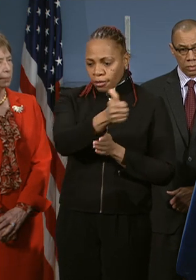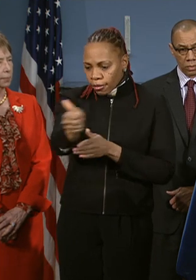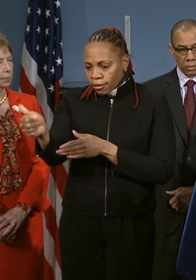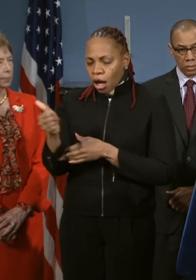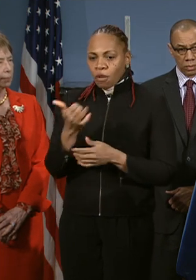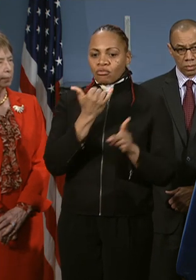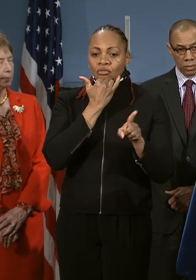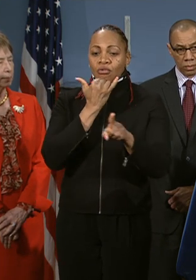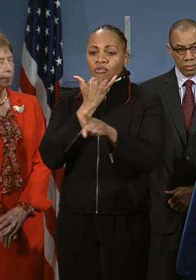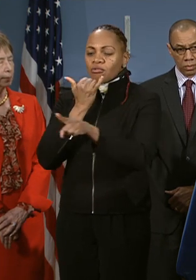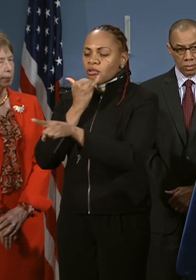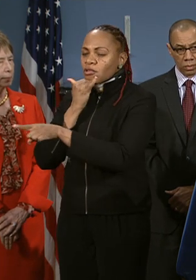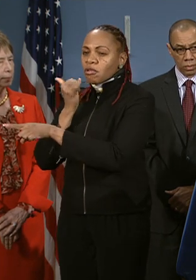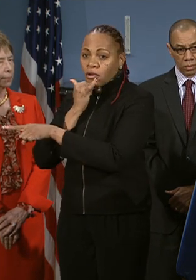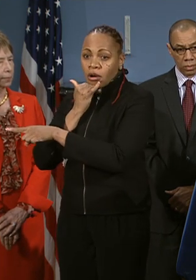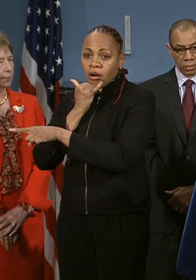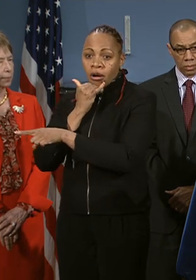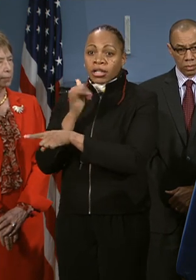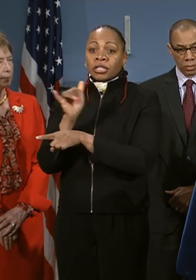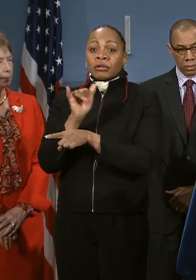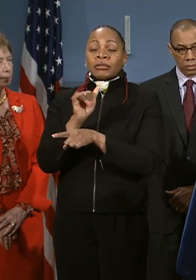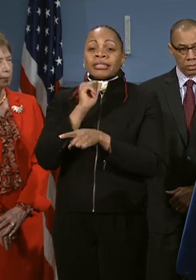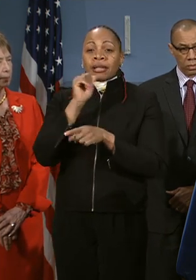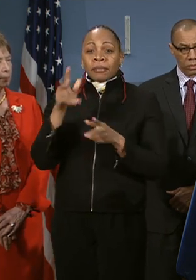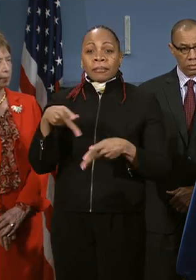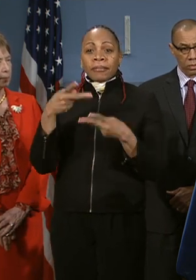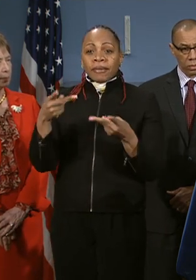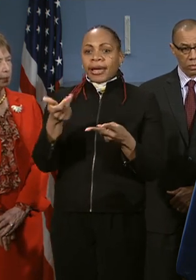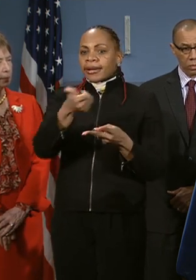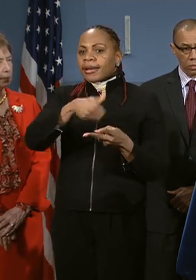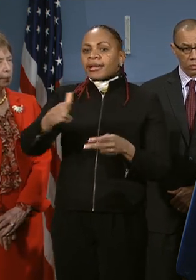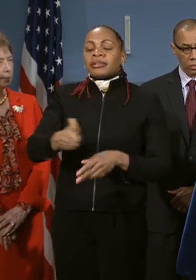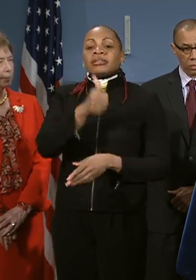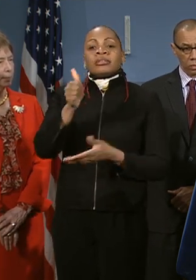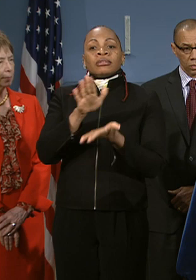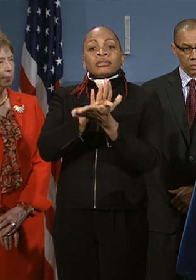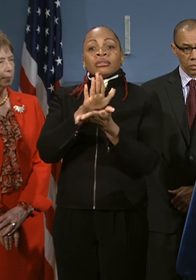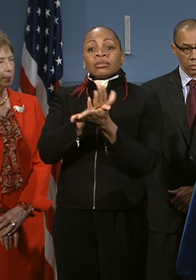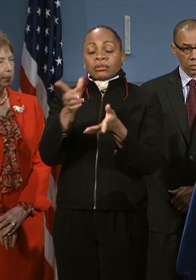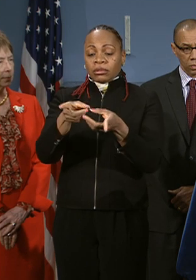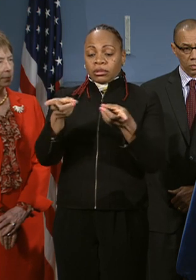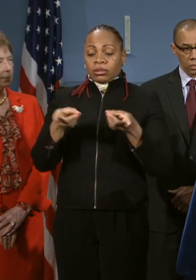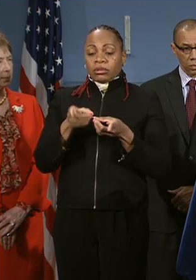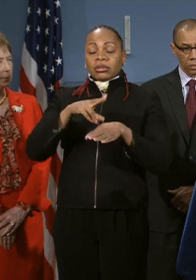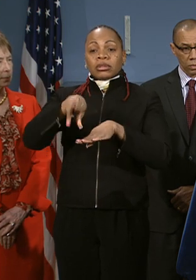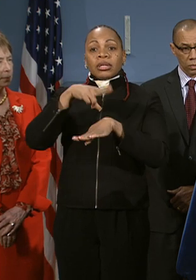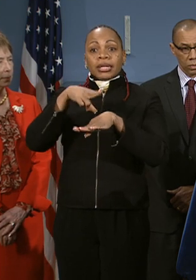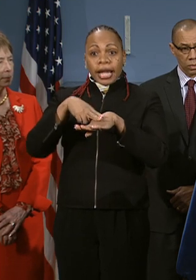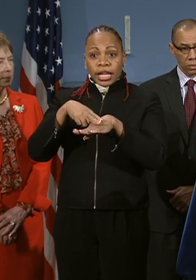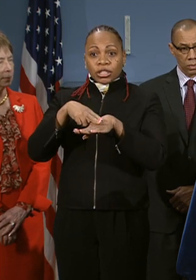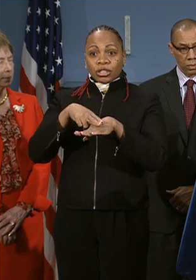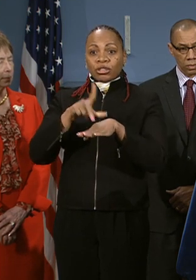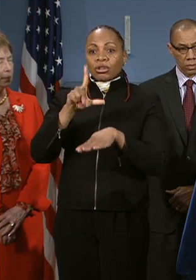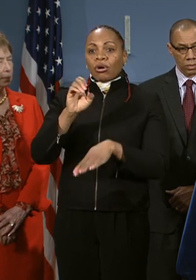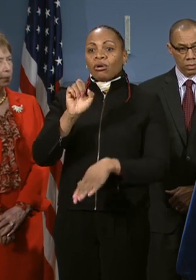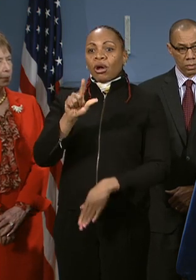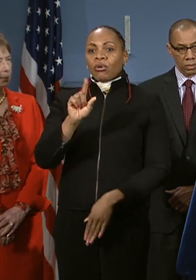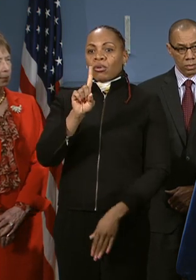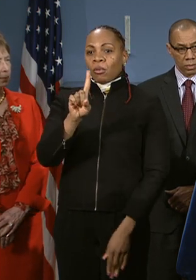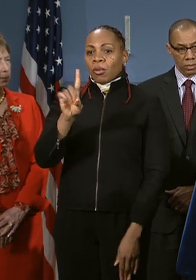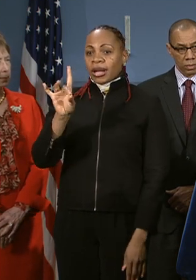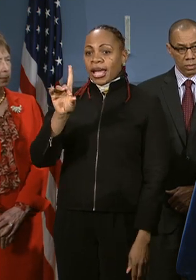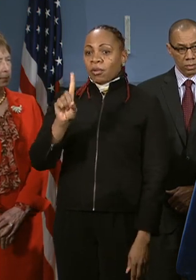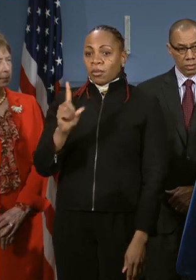protections that aren't provided, incidentally, in any other school district in the nation. In fact, Local 1181 has